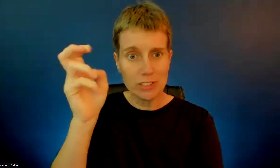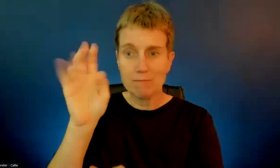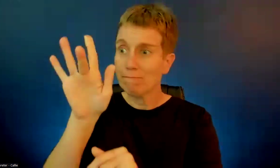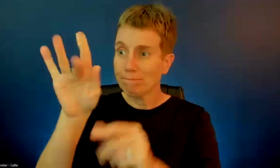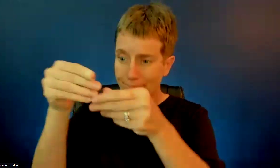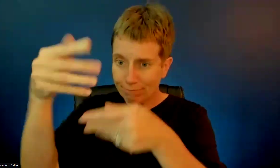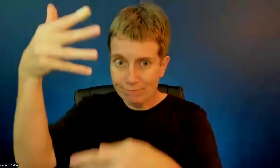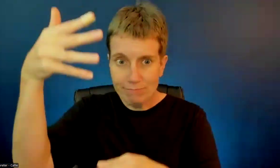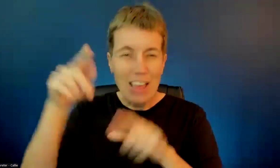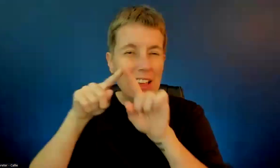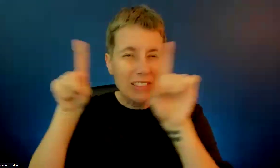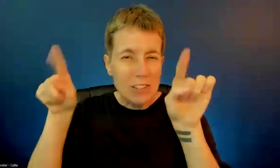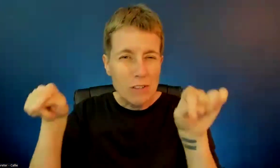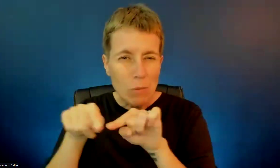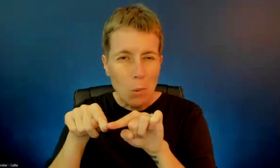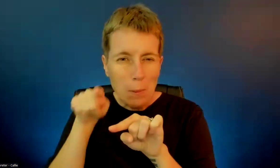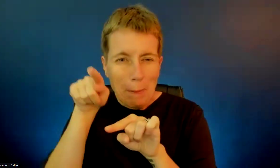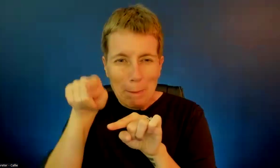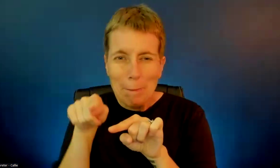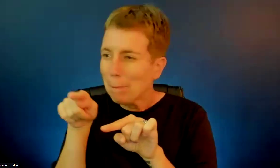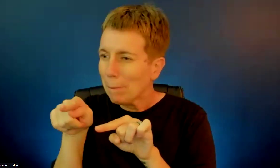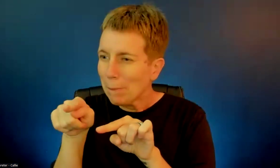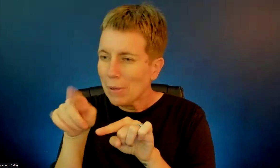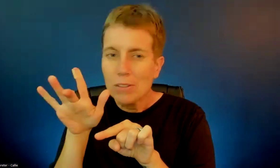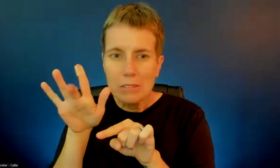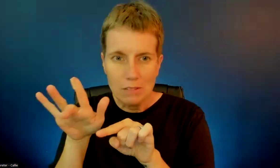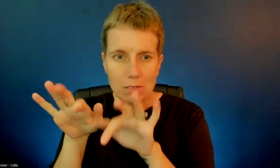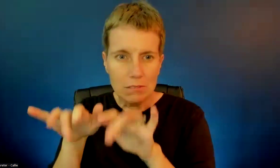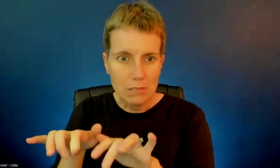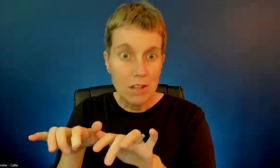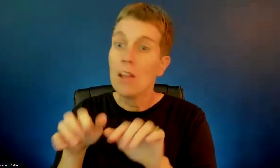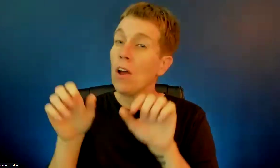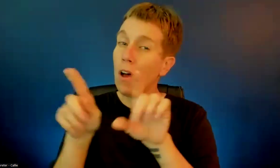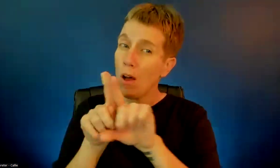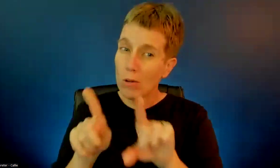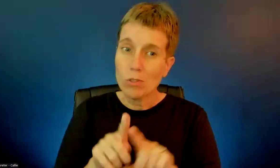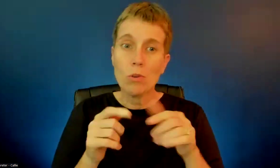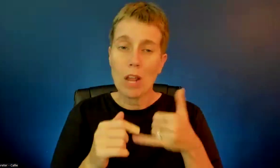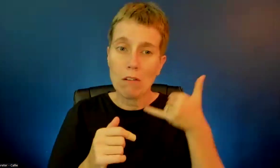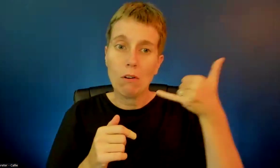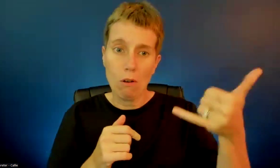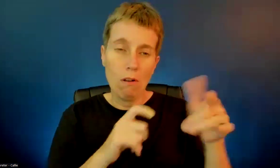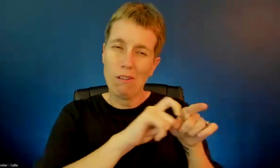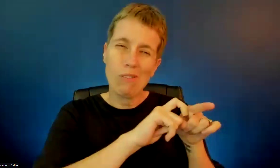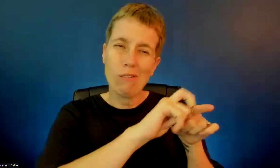And I think that calling the city helpline, whatever that is, is how you get there from here.